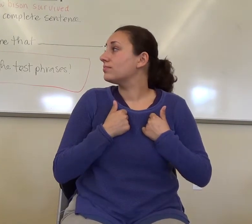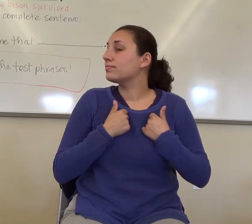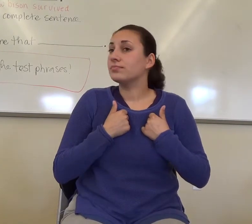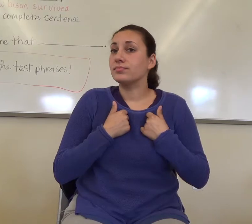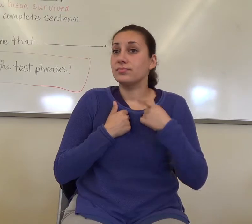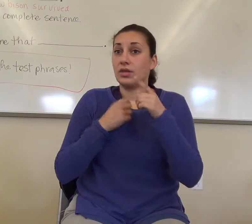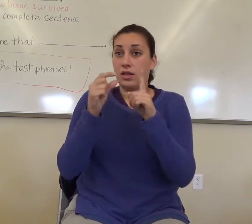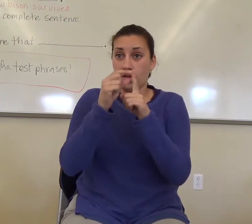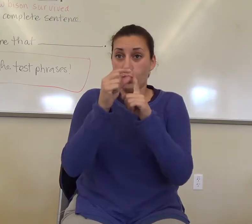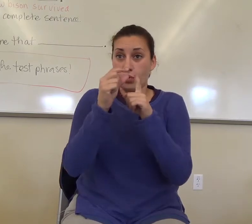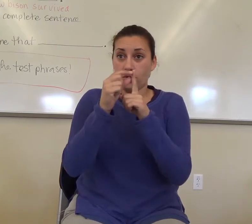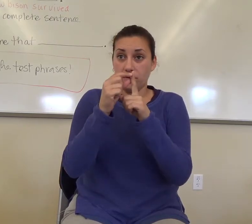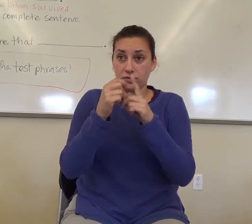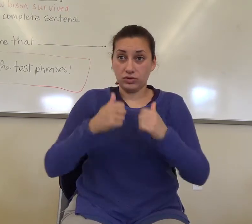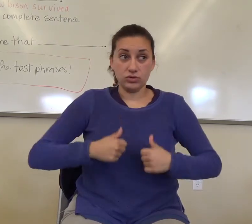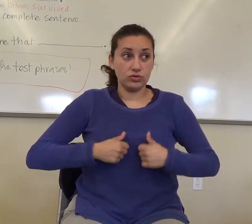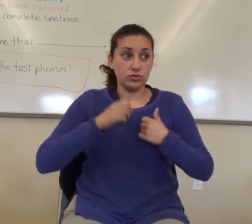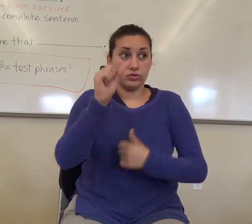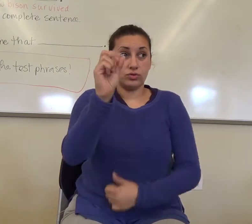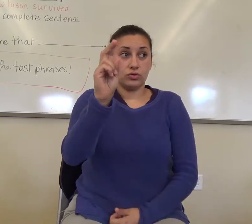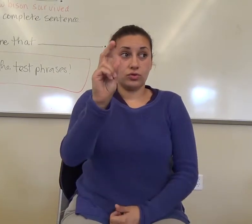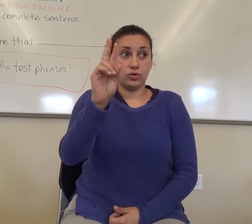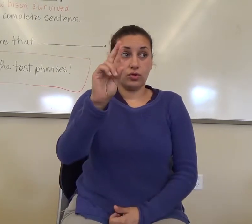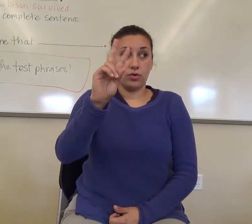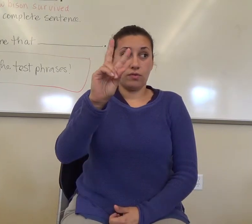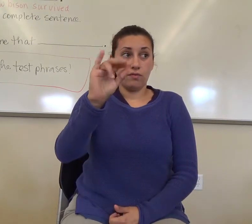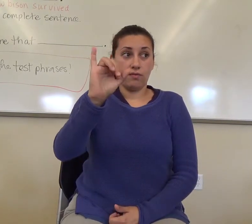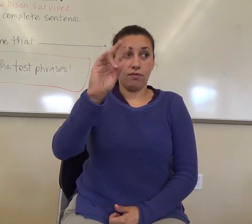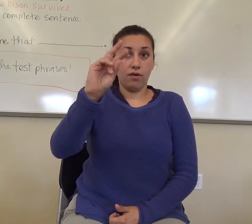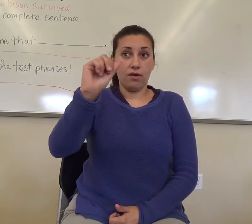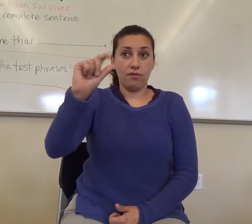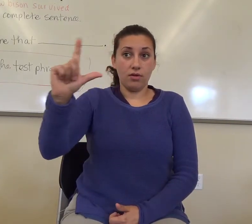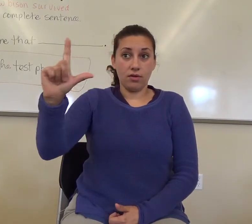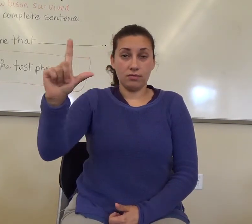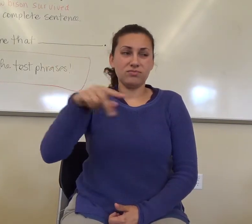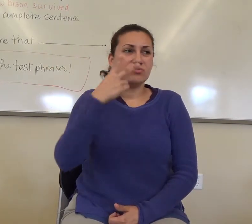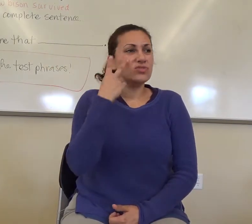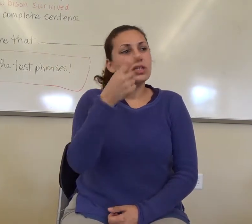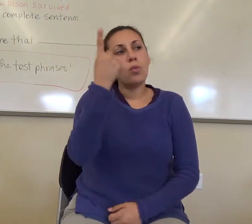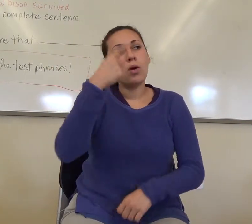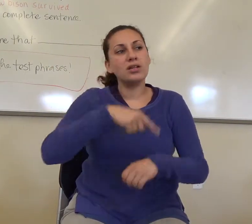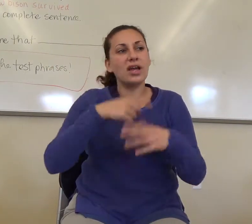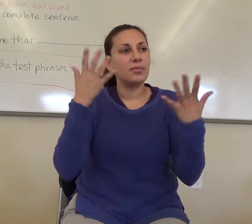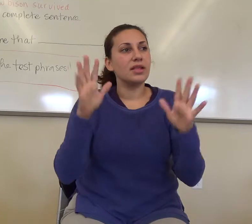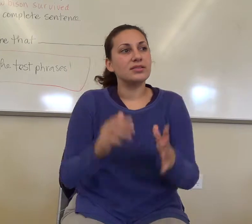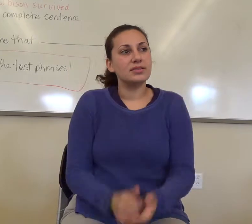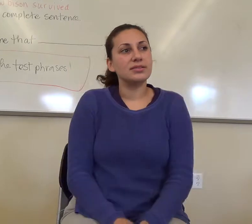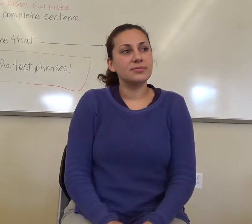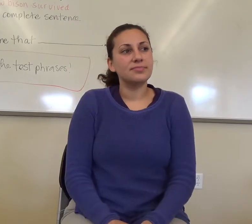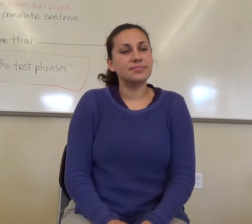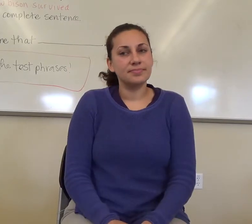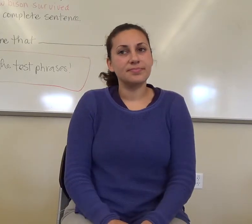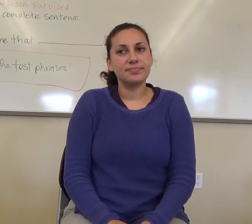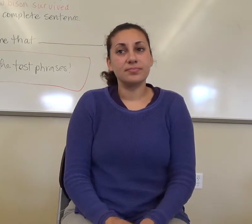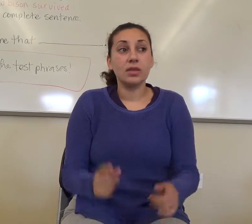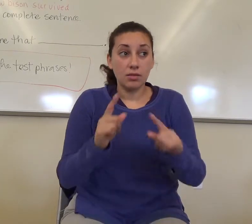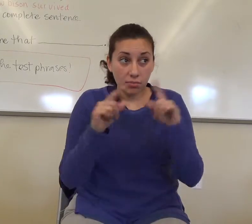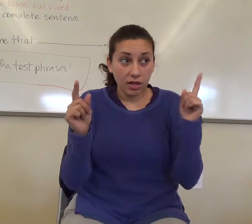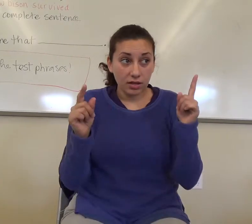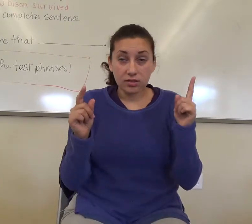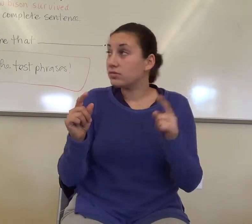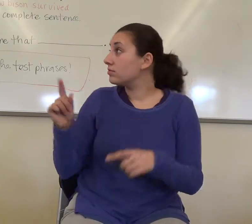word only appears once. Right? But,